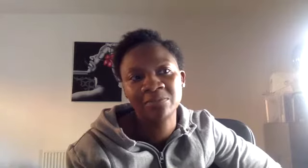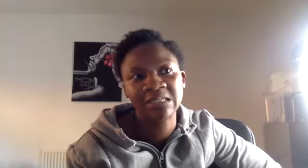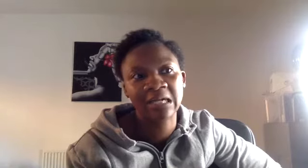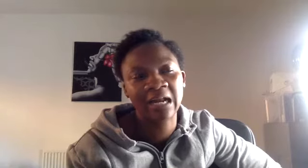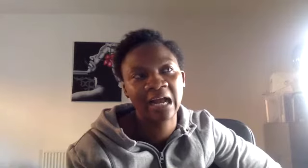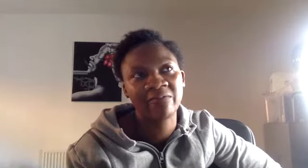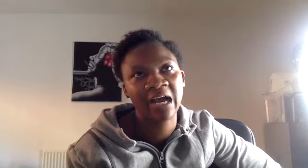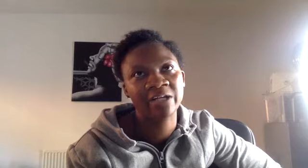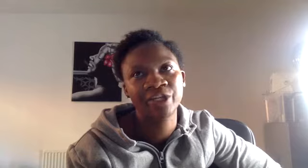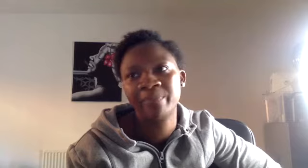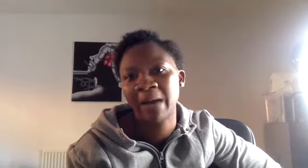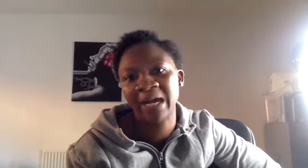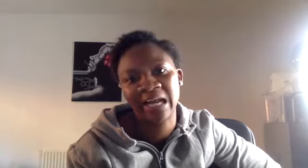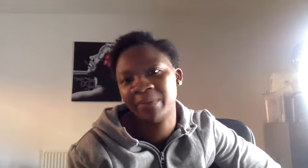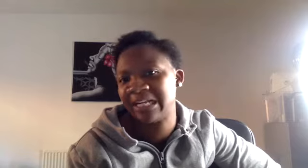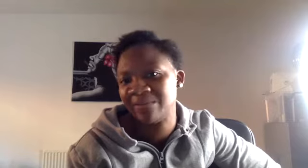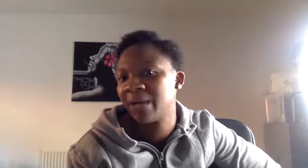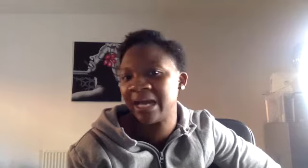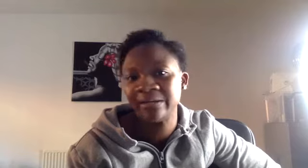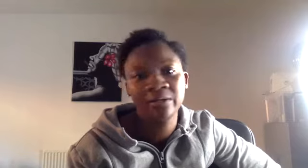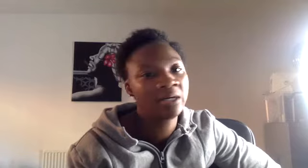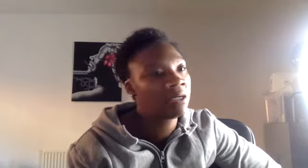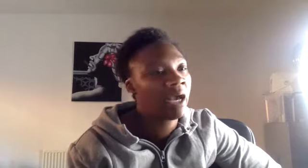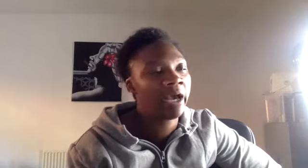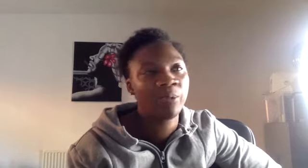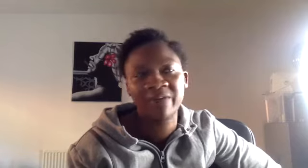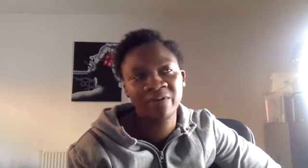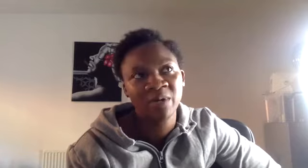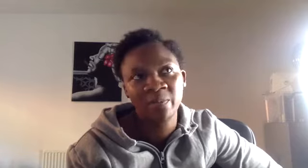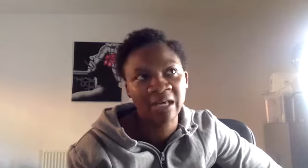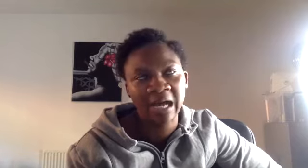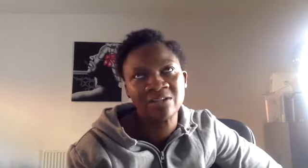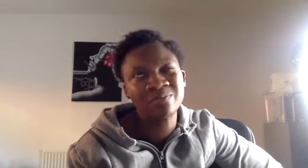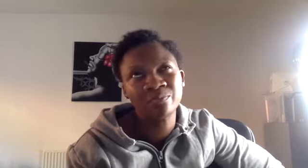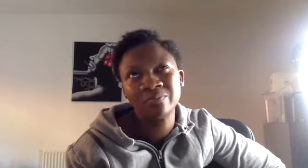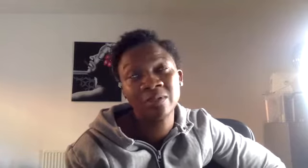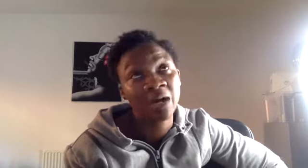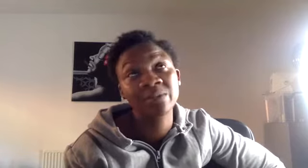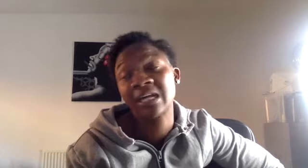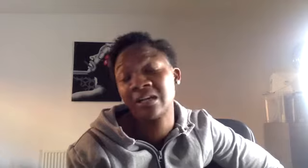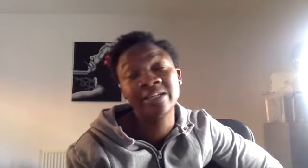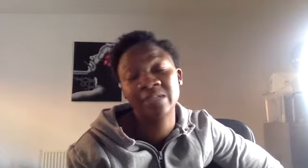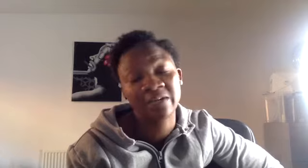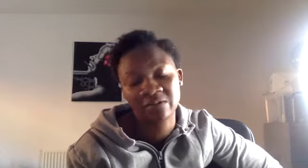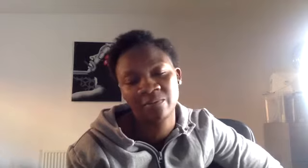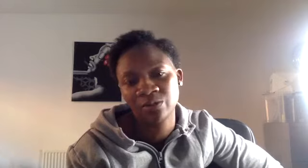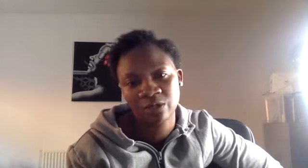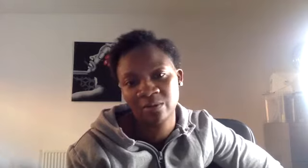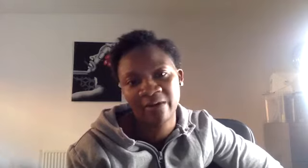into clinic having had, you know, back pain, neck pain, knee pain, whatever it might be. And I would say 90% of the time I talk to them about